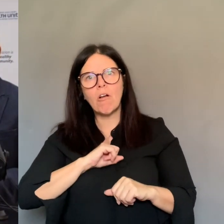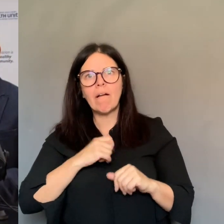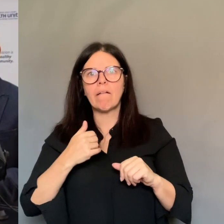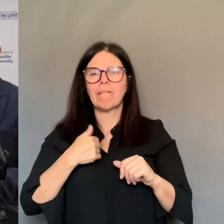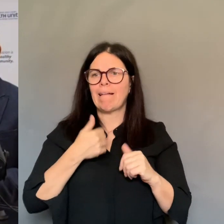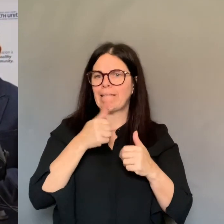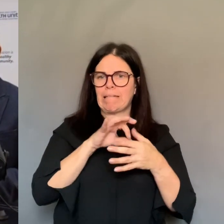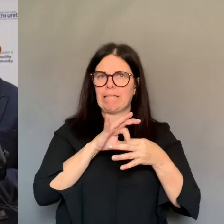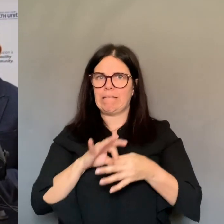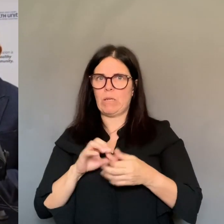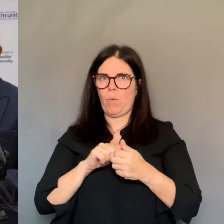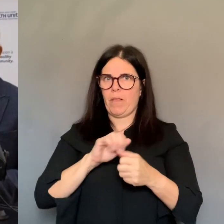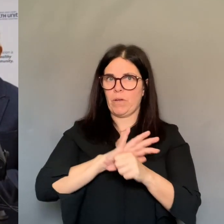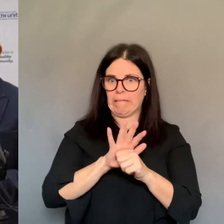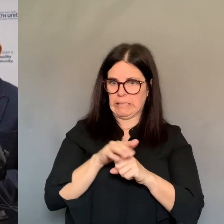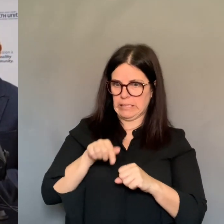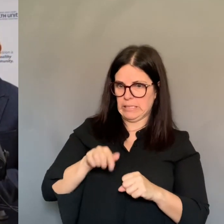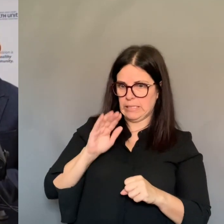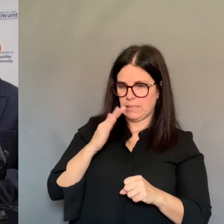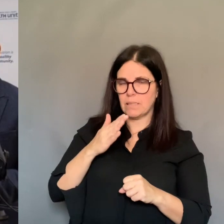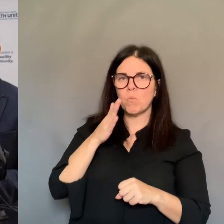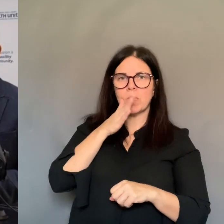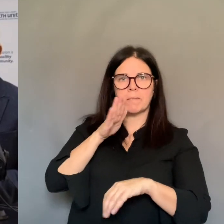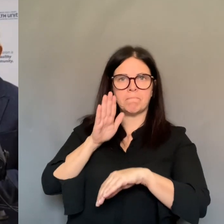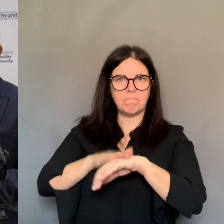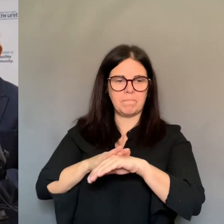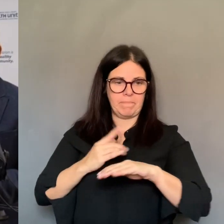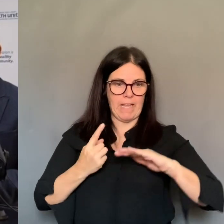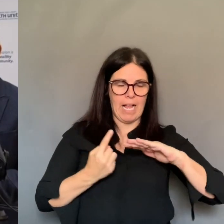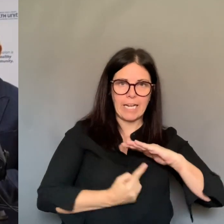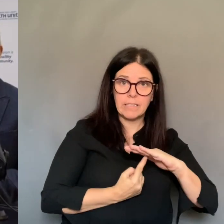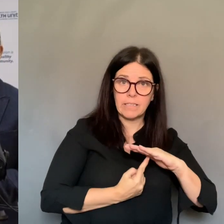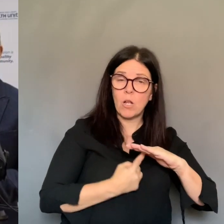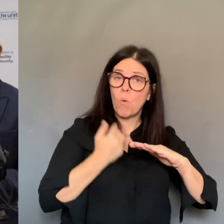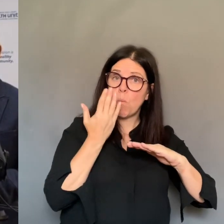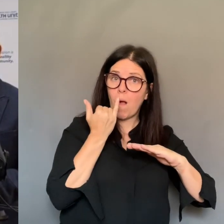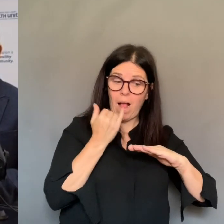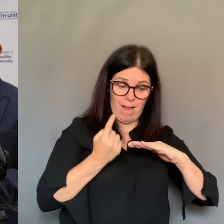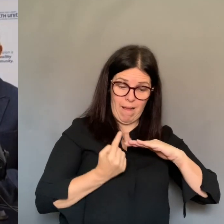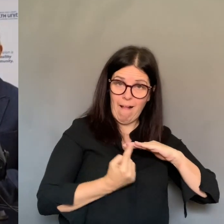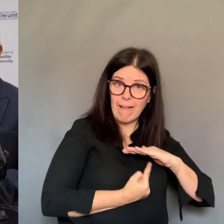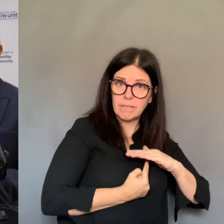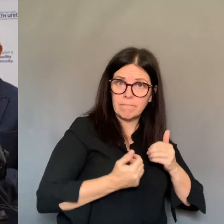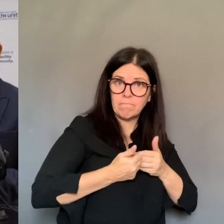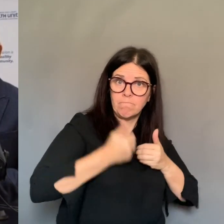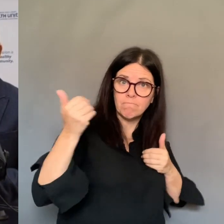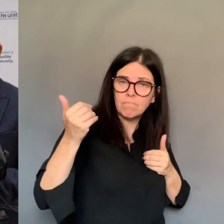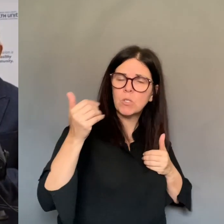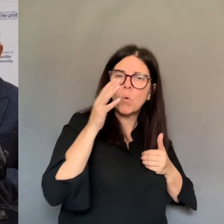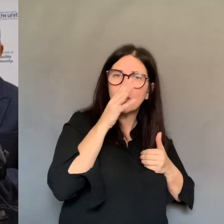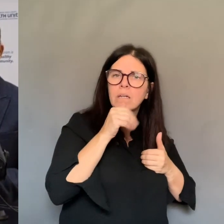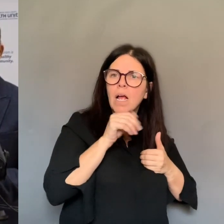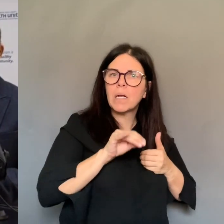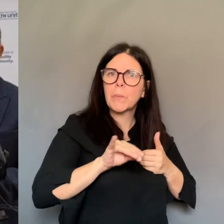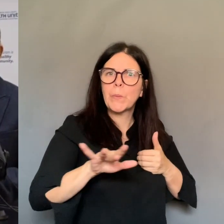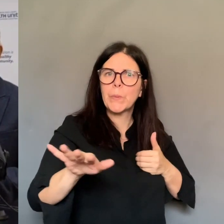Self-isolation helps to prevent the spread of the virus, especially if you become symptomatic with COVID-19.